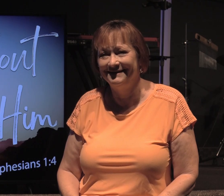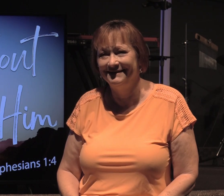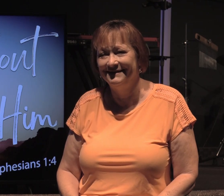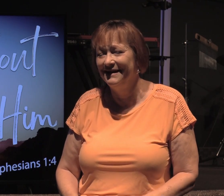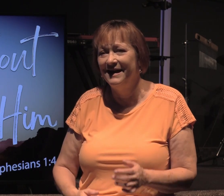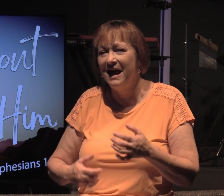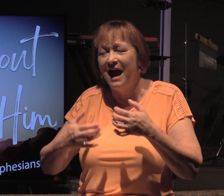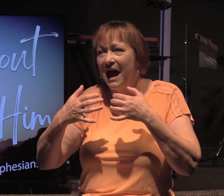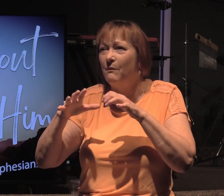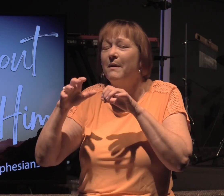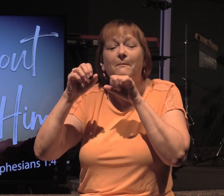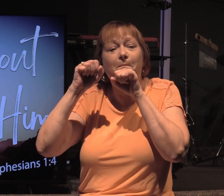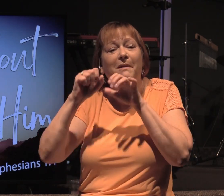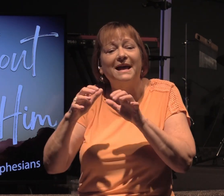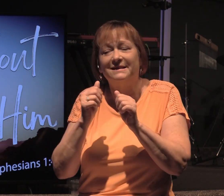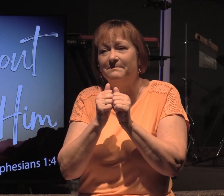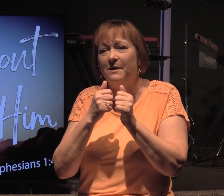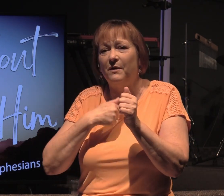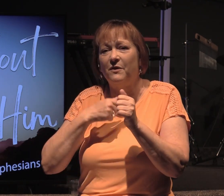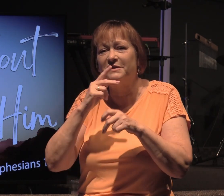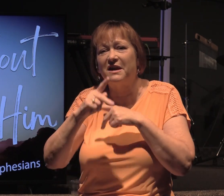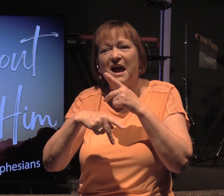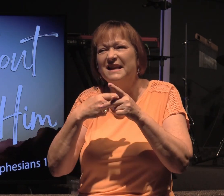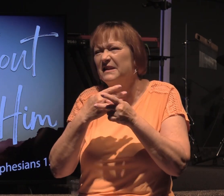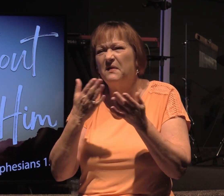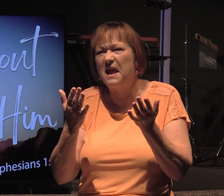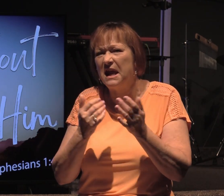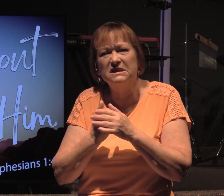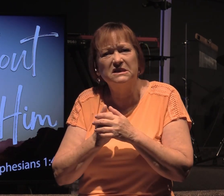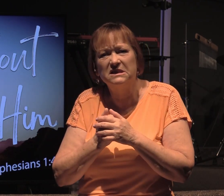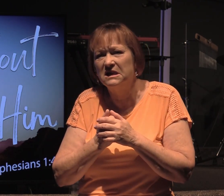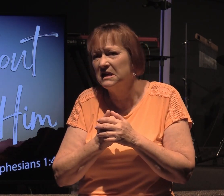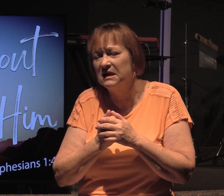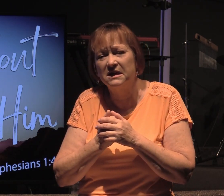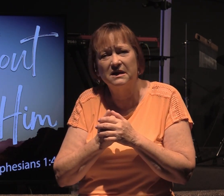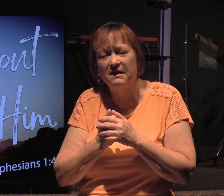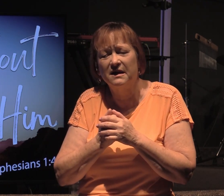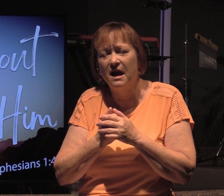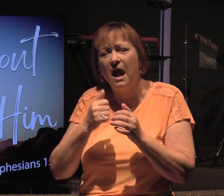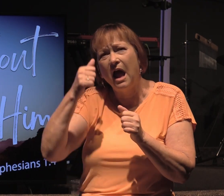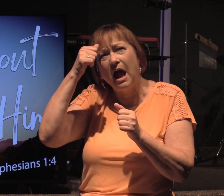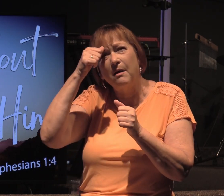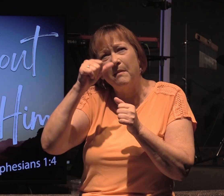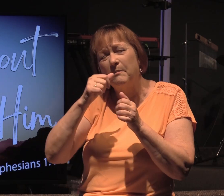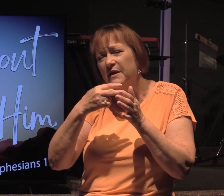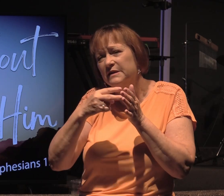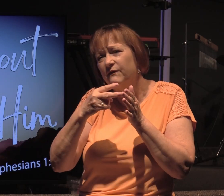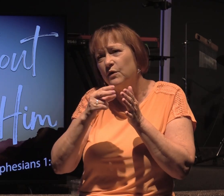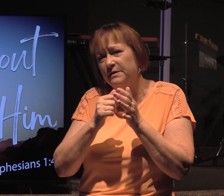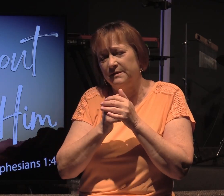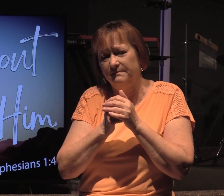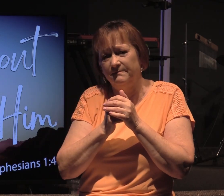I didn't want Him to bless me with those kinds of things. And I remember this verse.